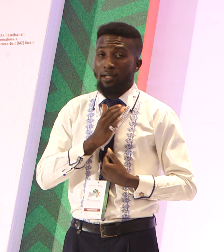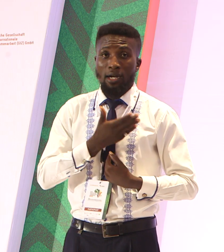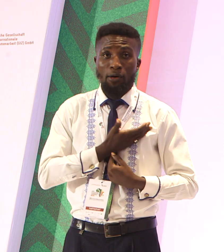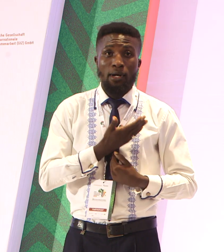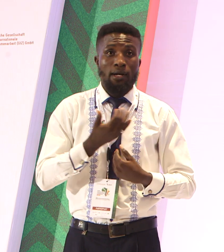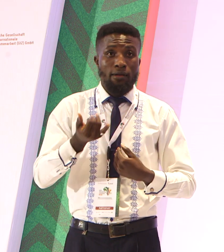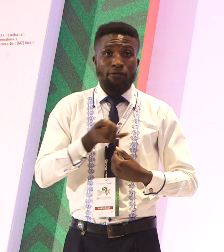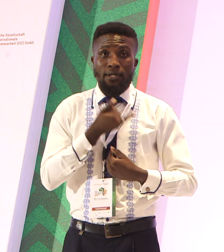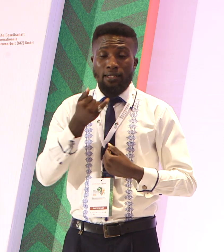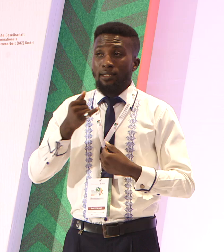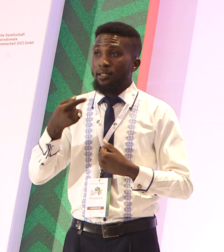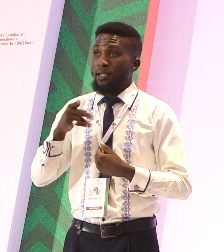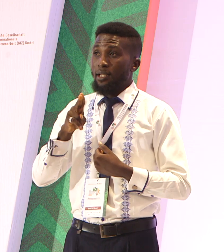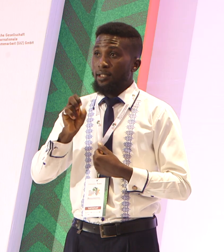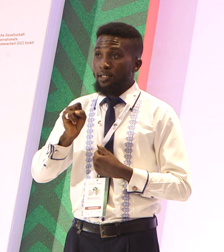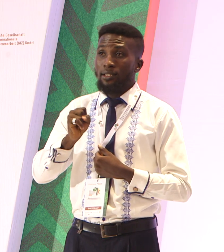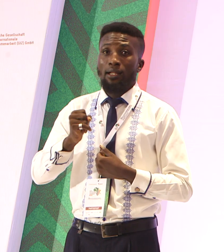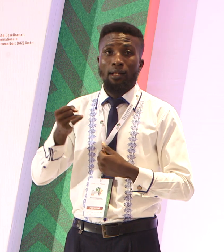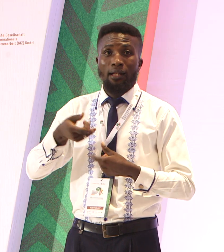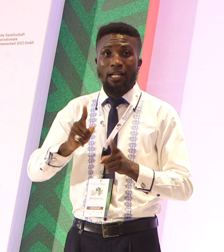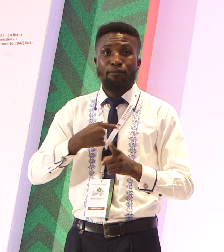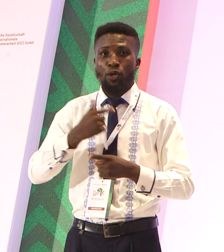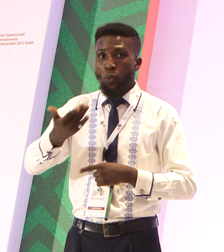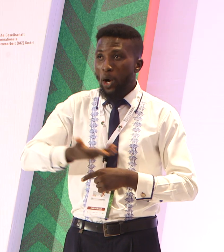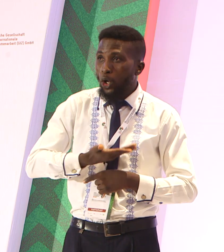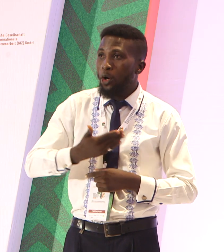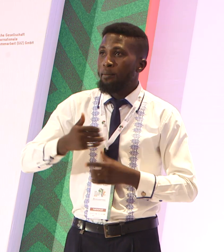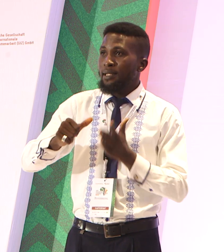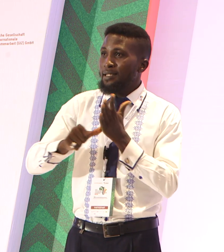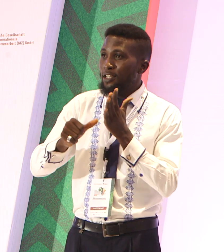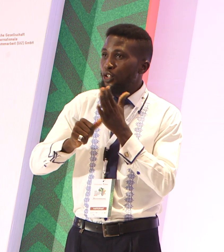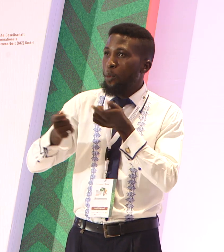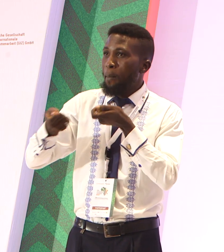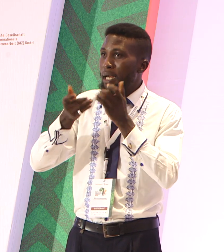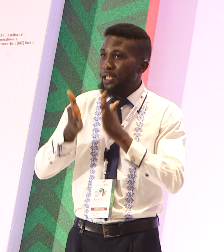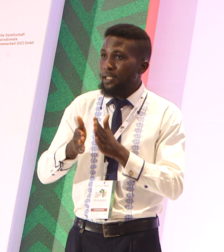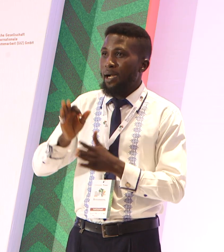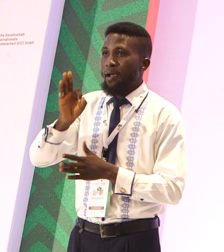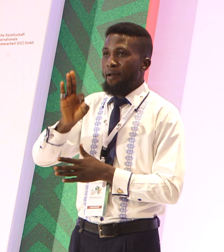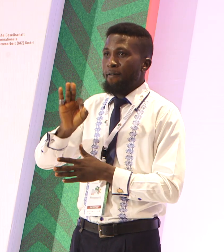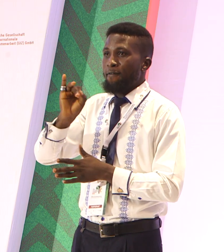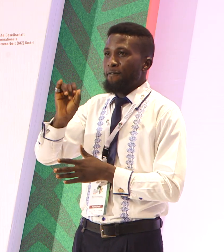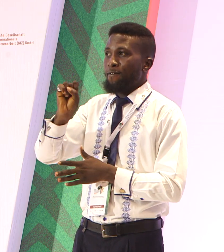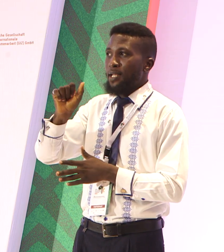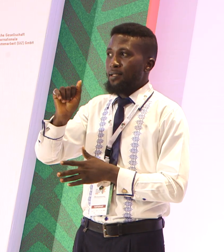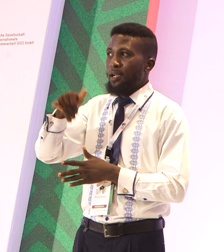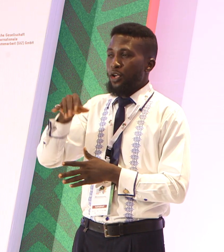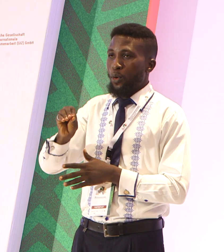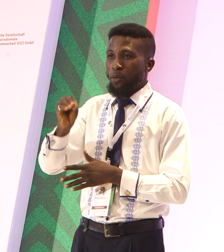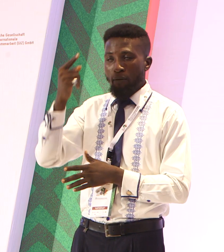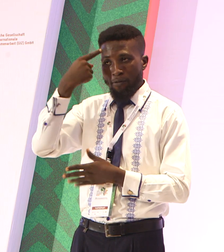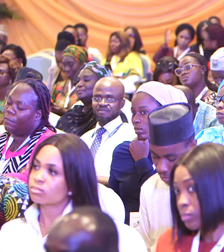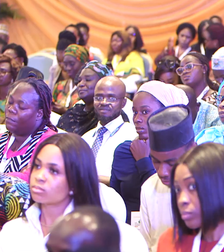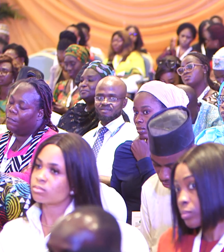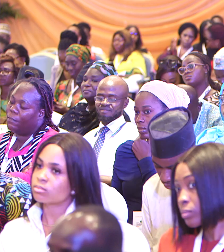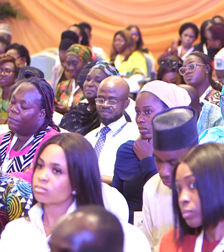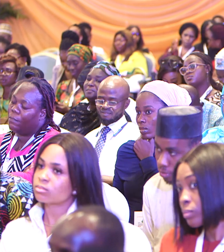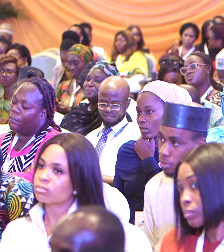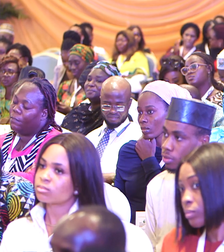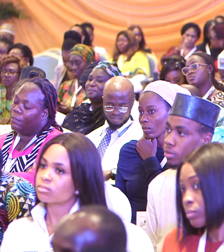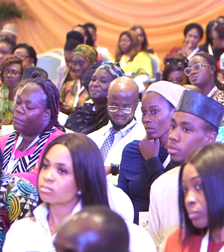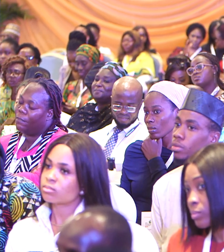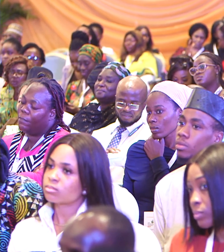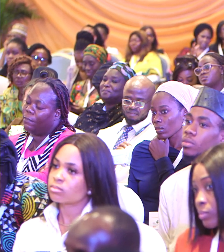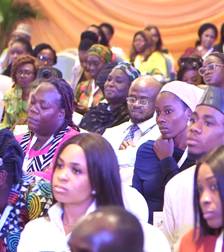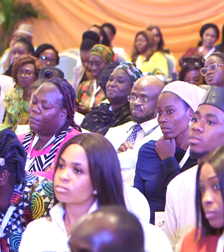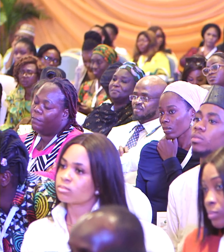welcome the senior manager, Sahel Consultant, and person of Fishayo Kayode for a close remark. There she is.